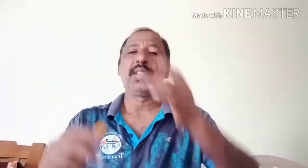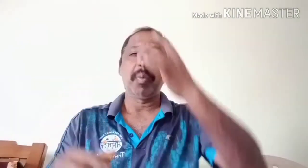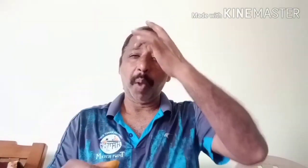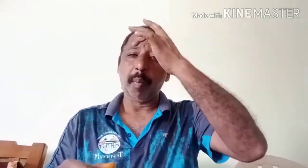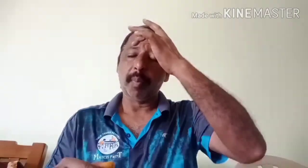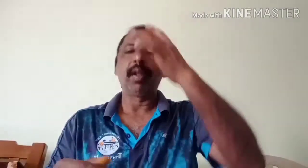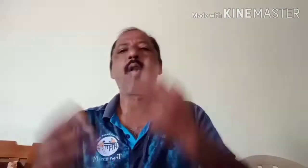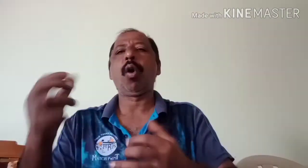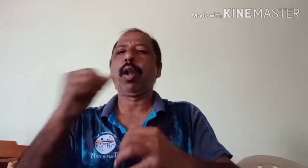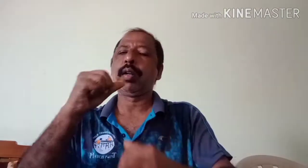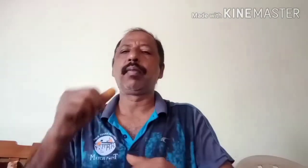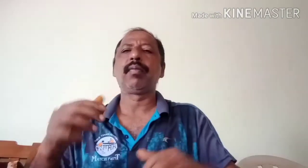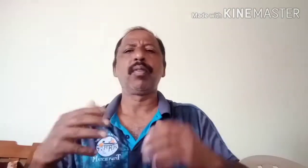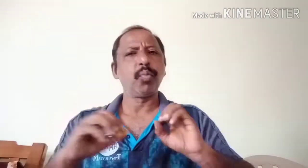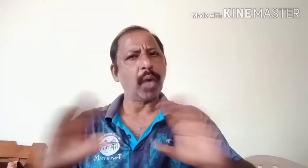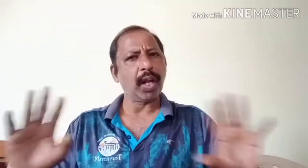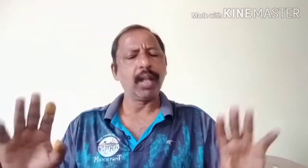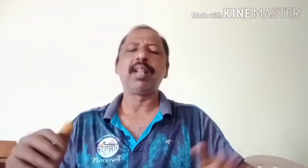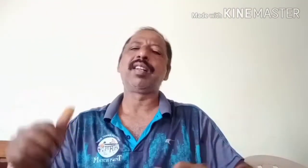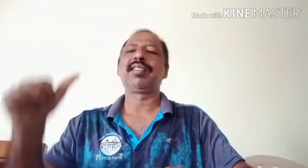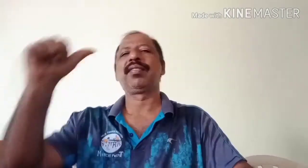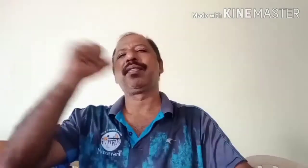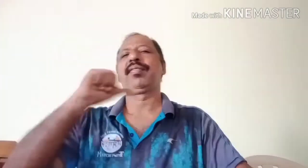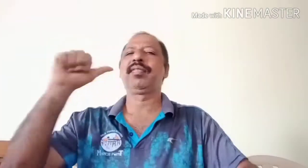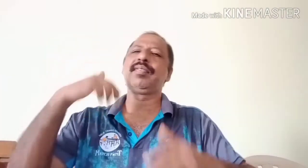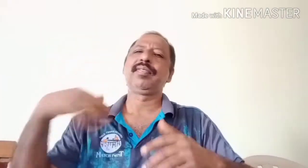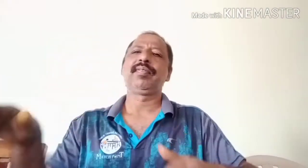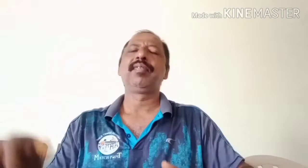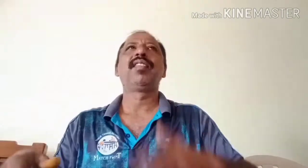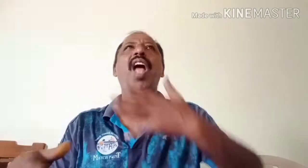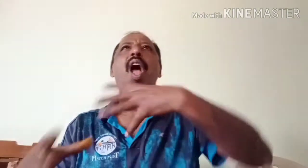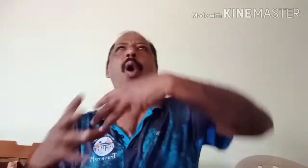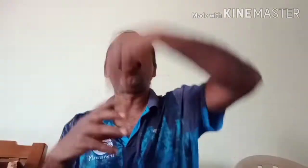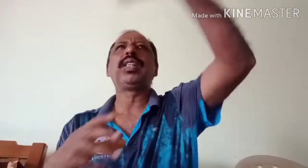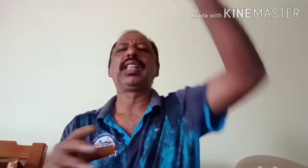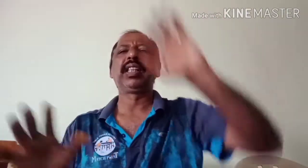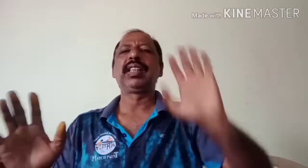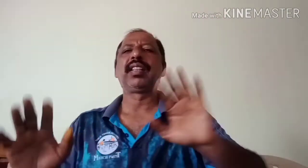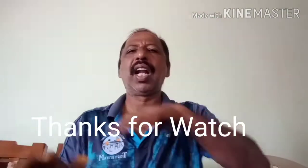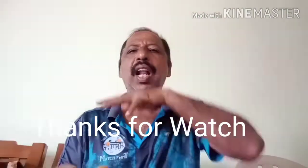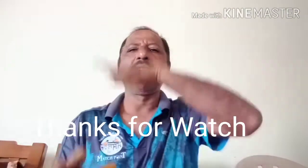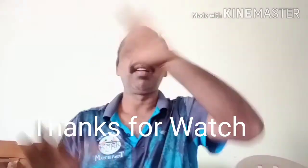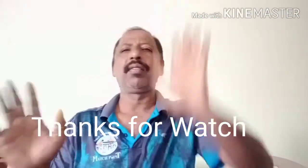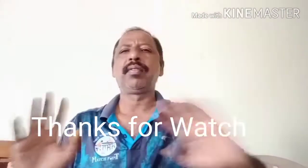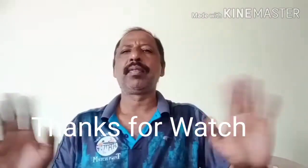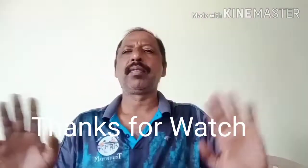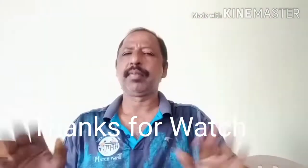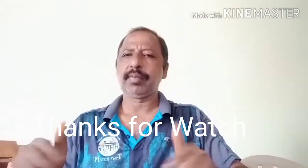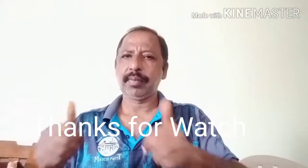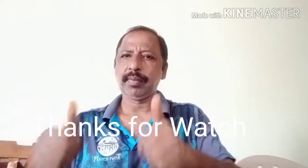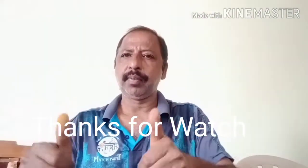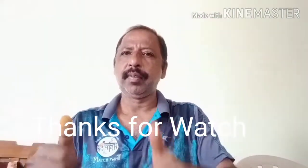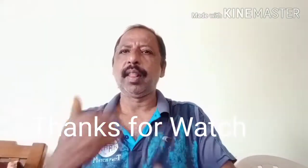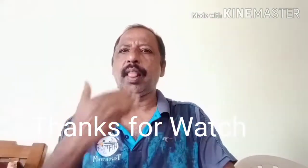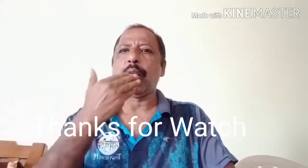wasn'tσιably Thank you very much,